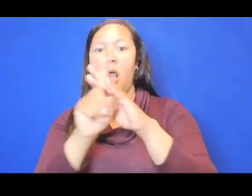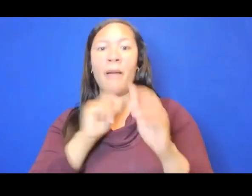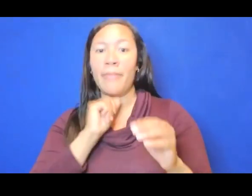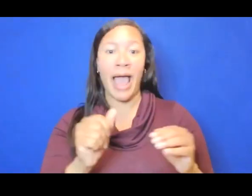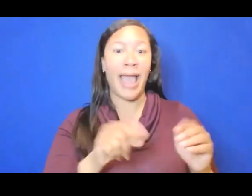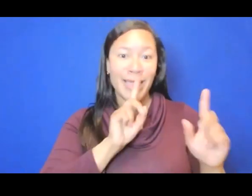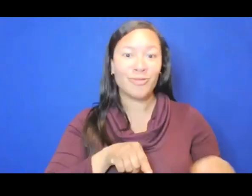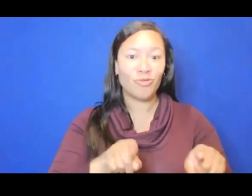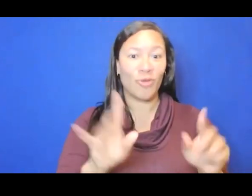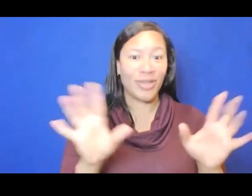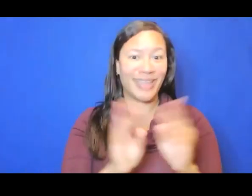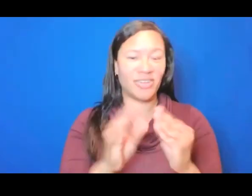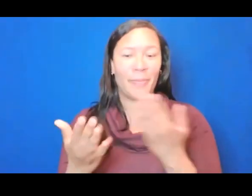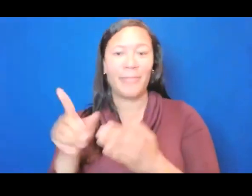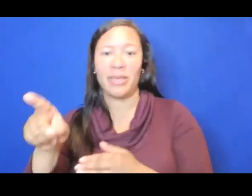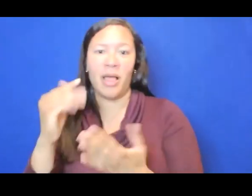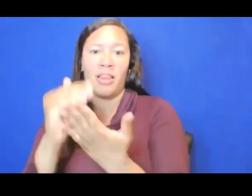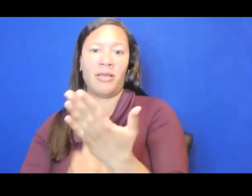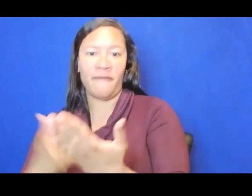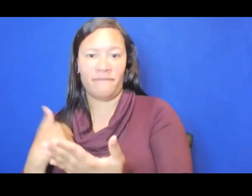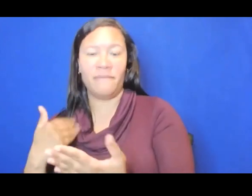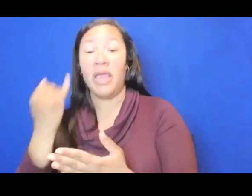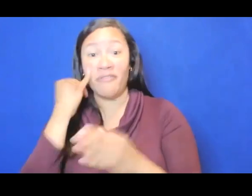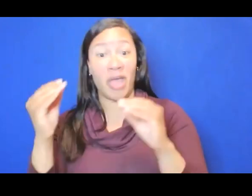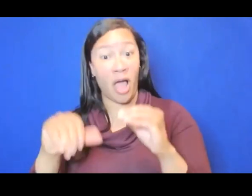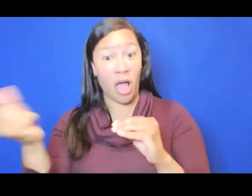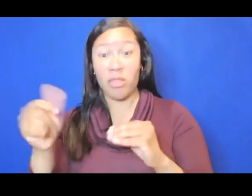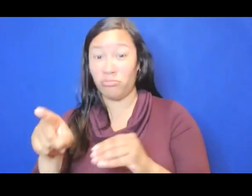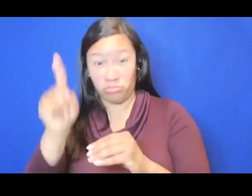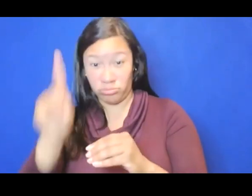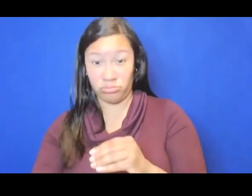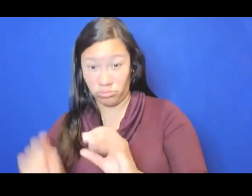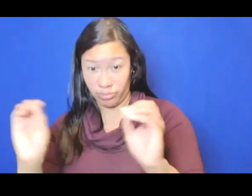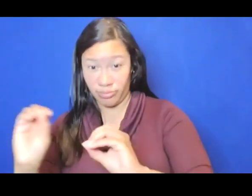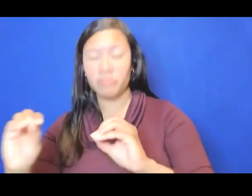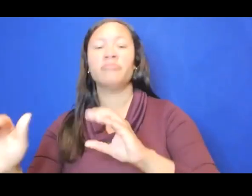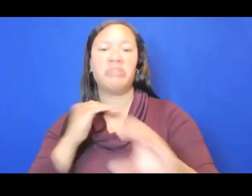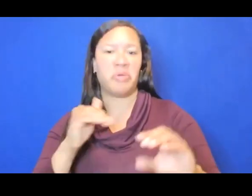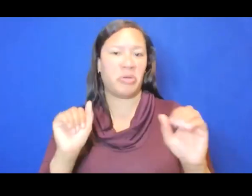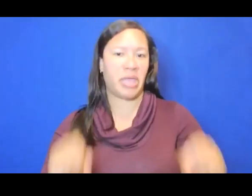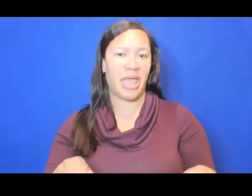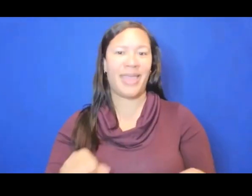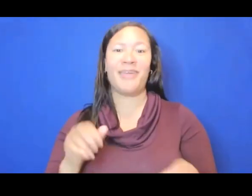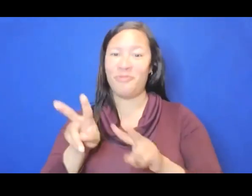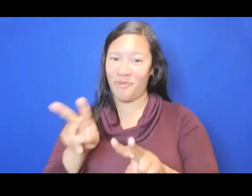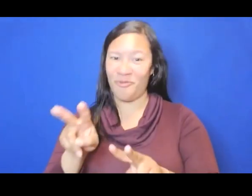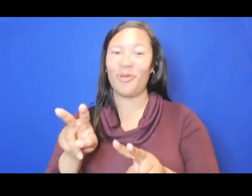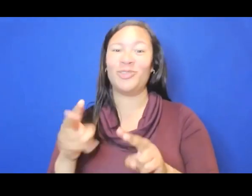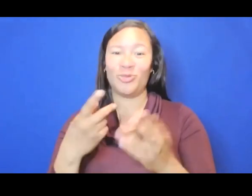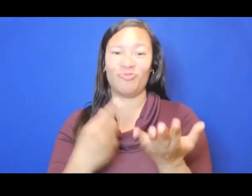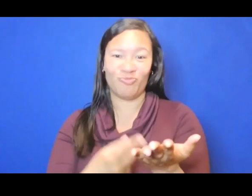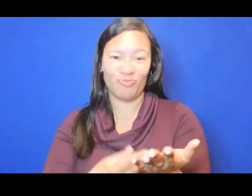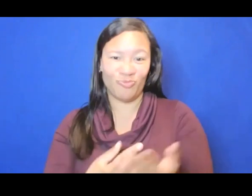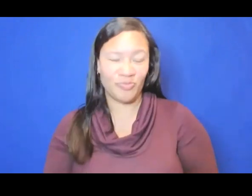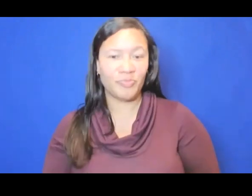answer. And otherwise, we really look forward to hearing from you. Please do apply for either the